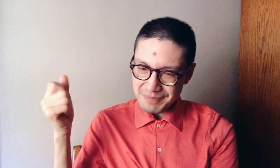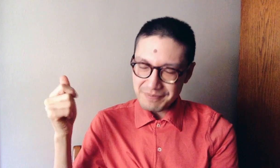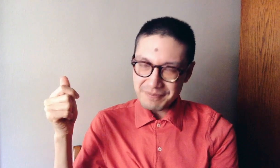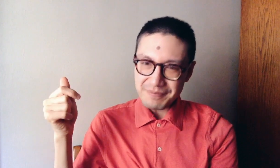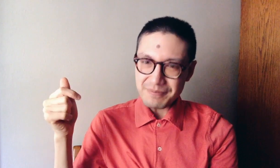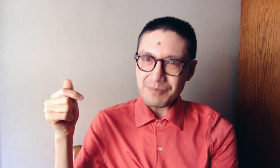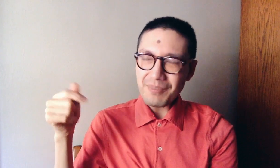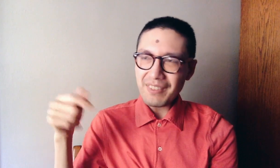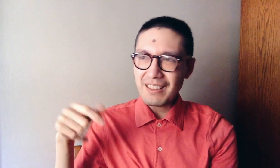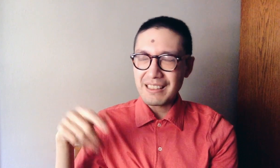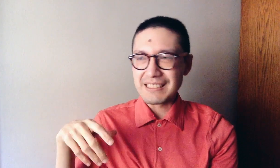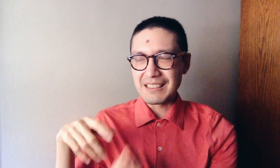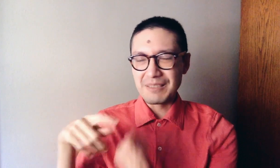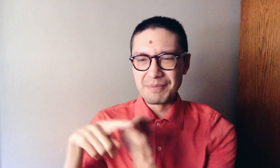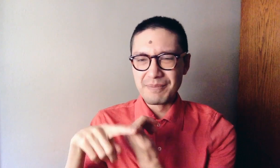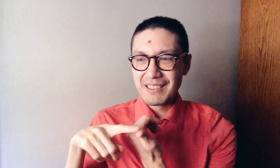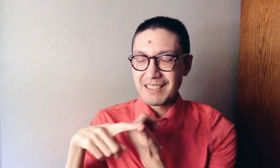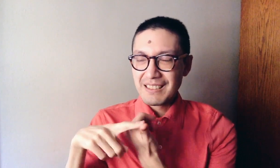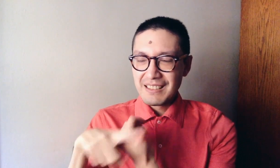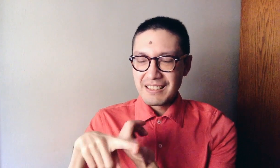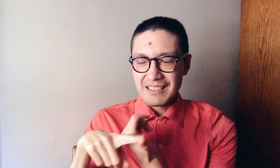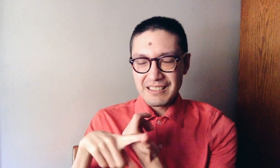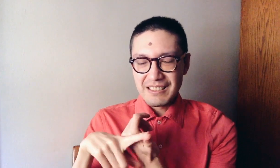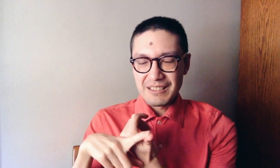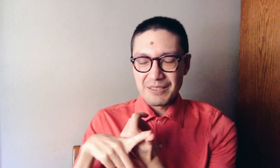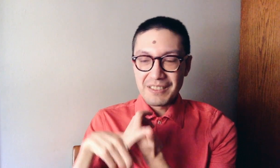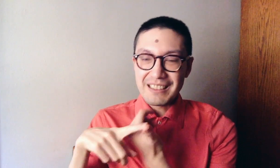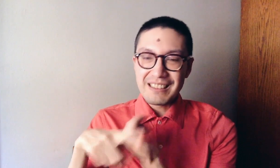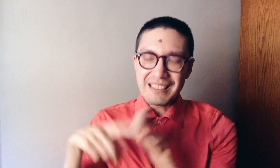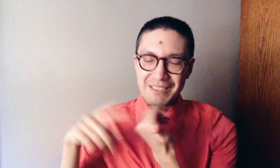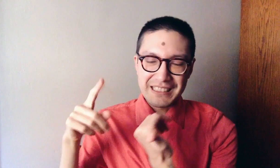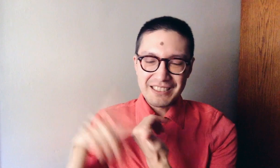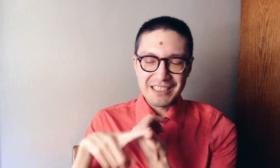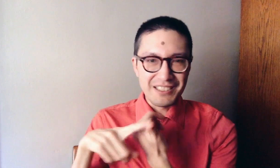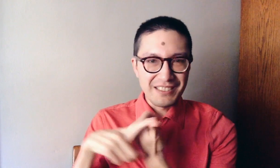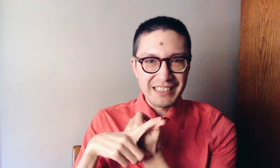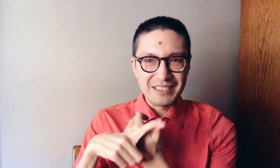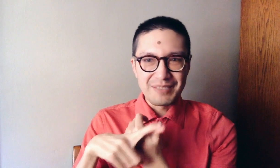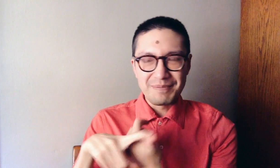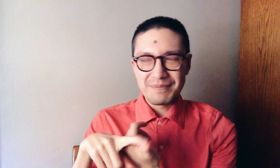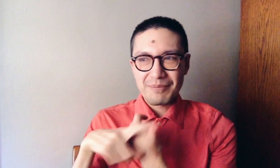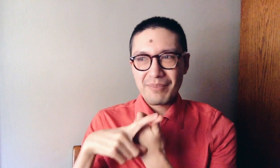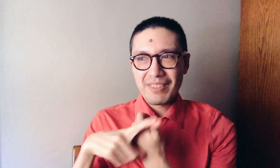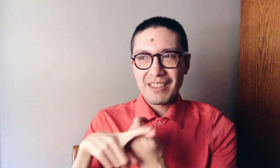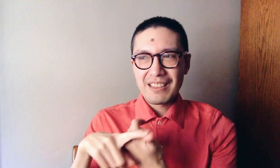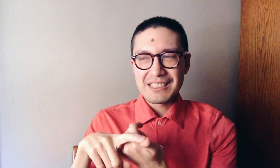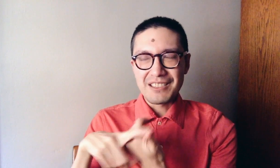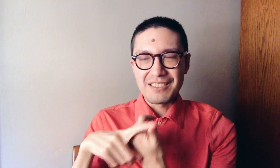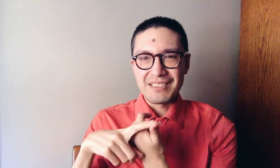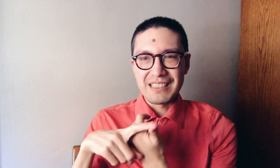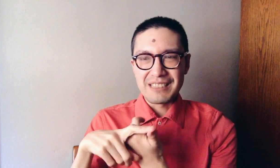is, um, uh, one, I want to start doing sort of like,